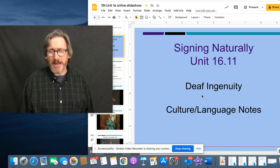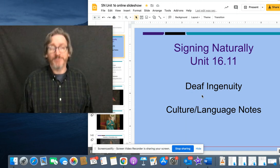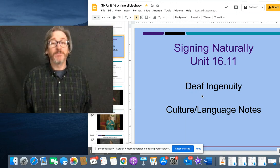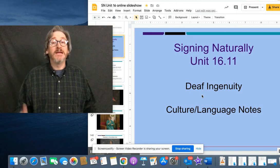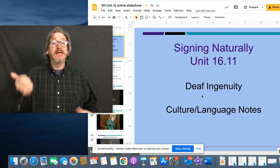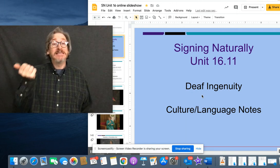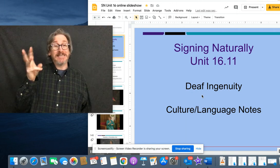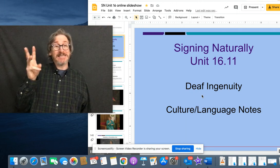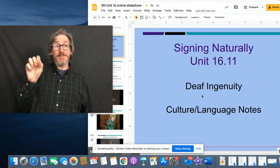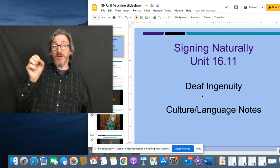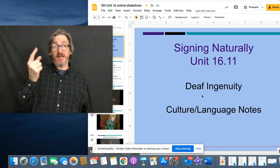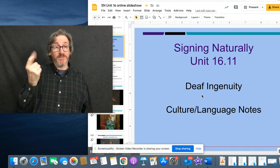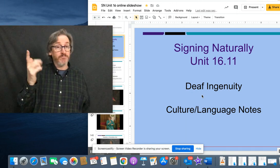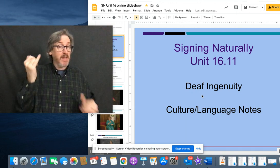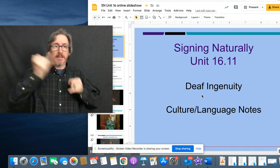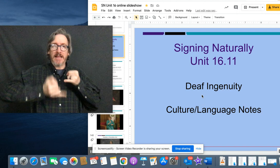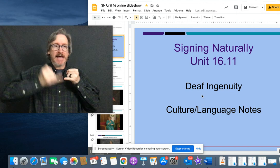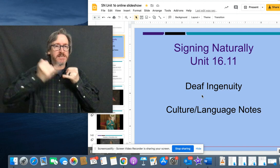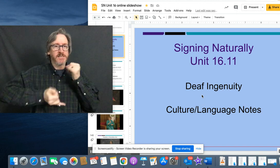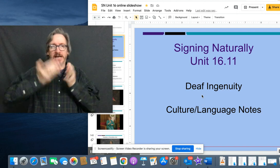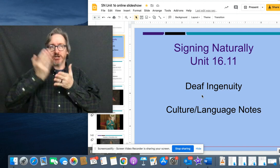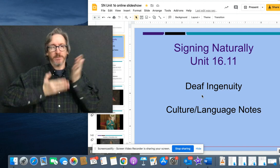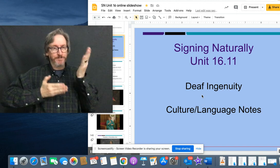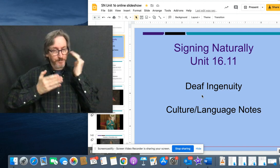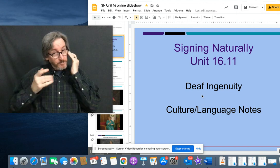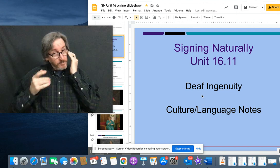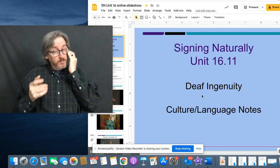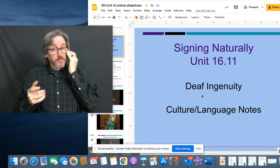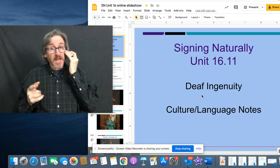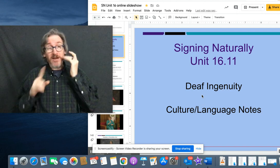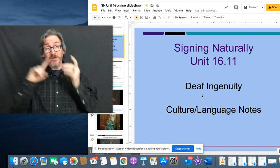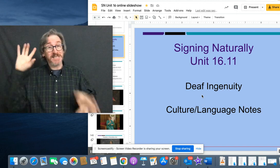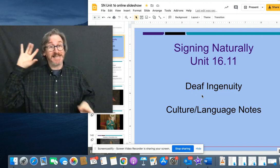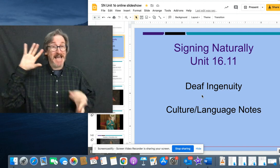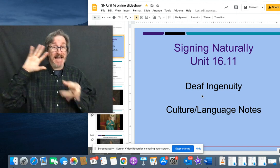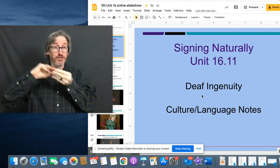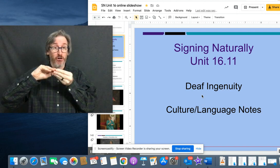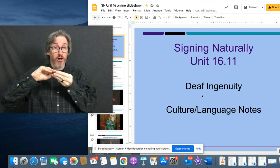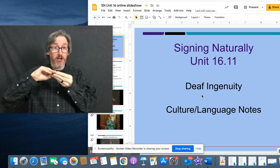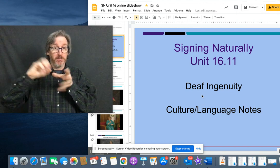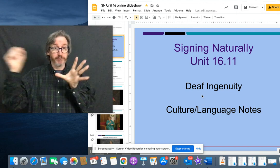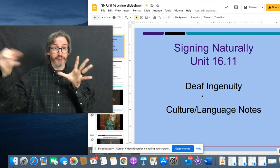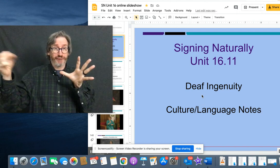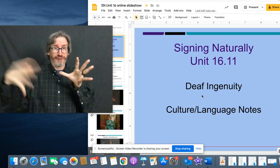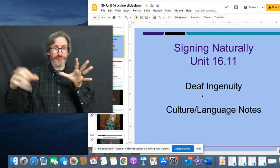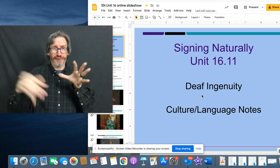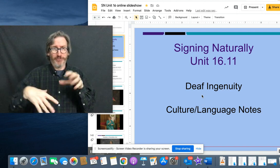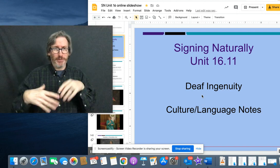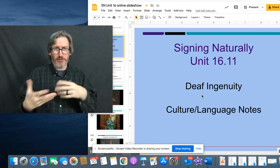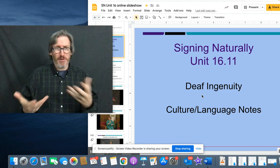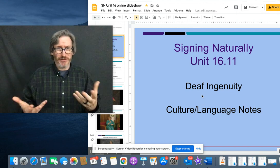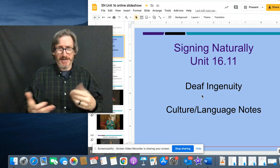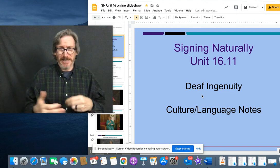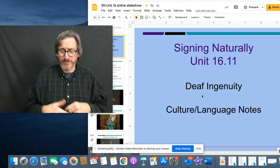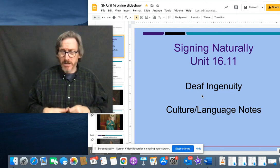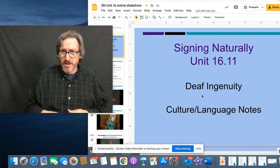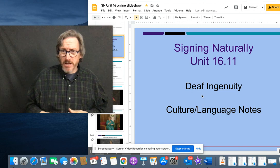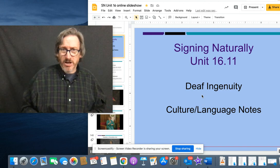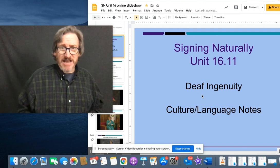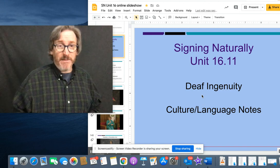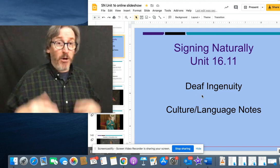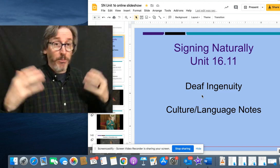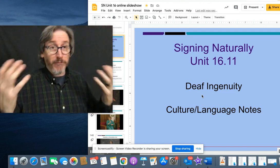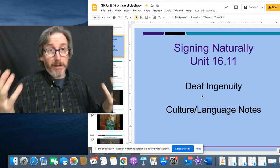Okay, 16.11, last section, and it really is the catch-all when we throw everything in.